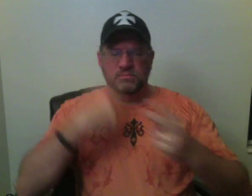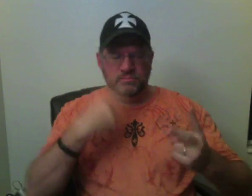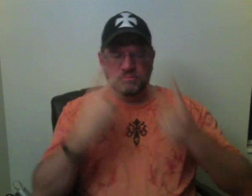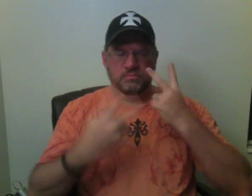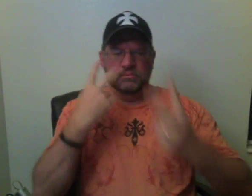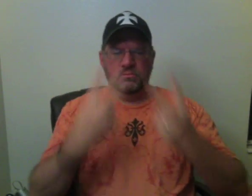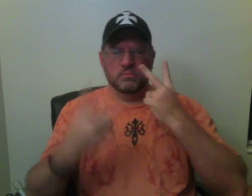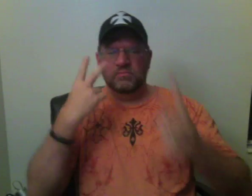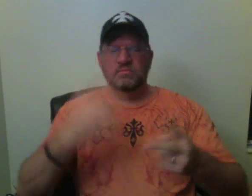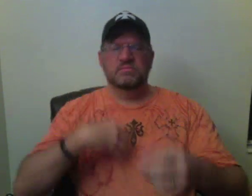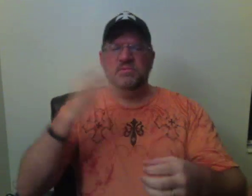final decision tomorrow.